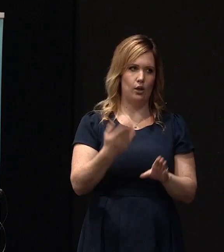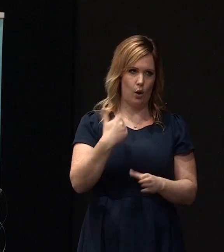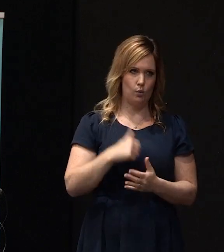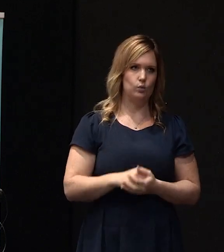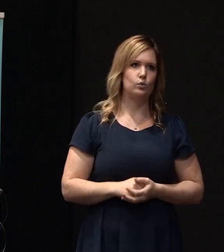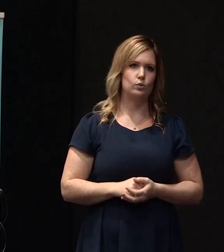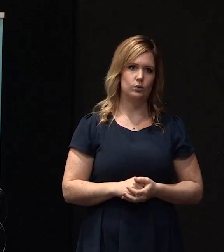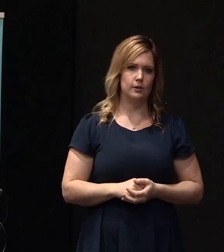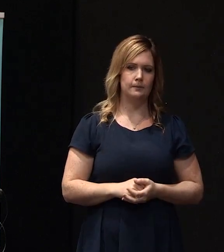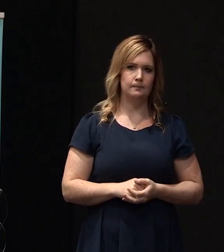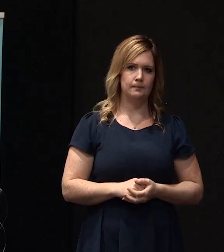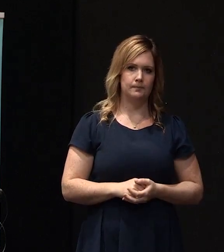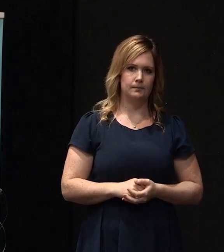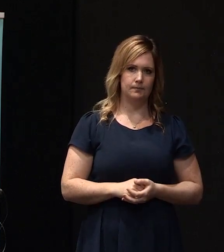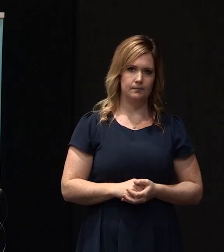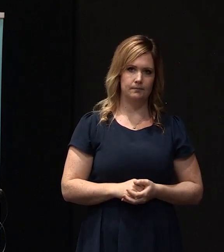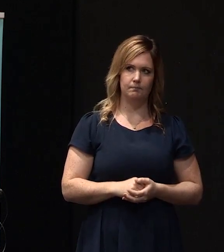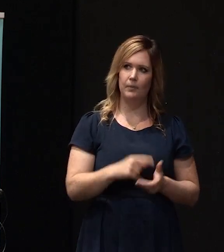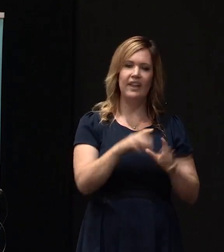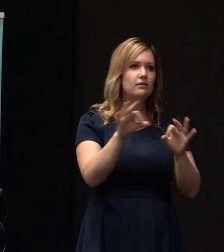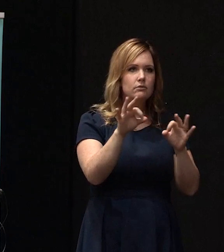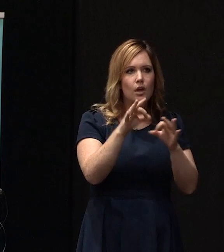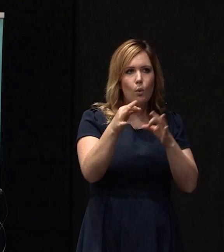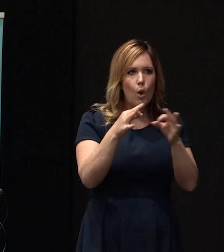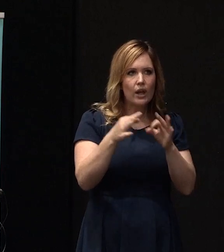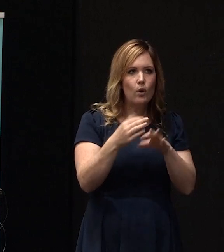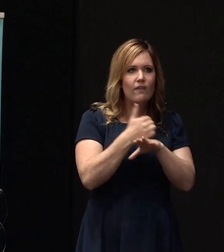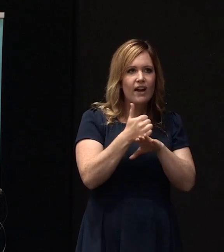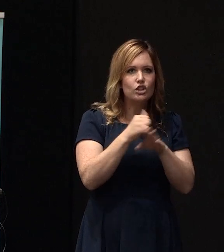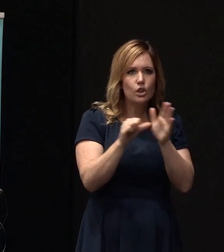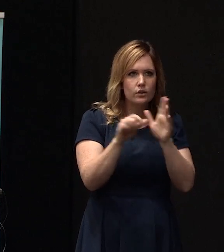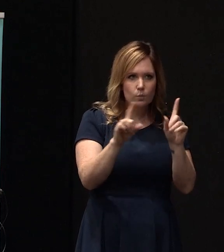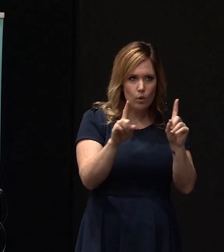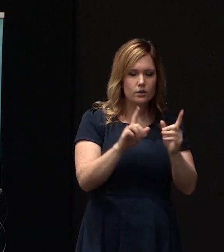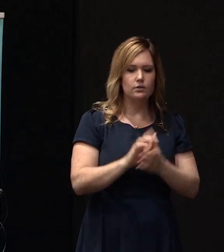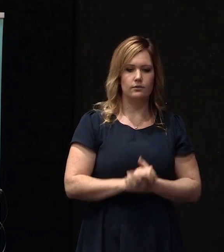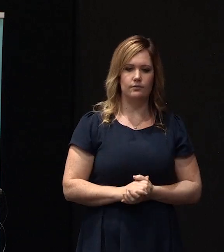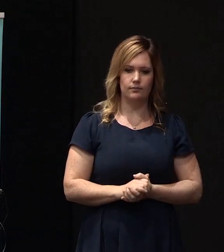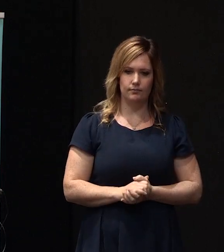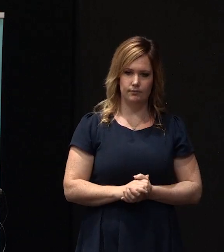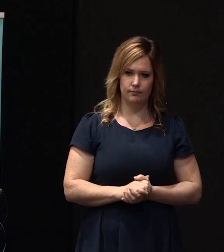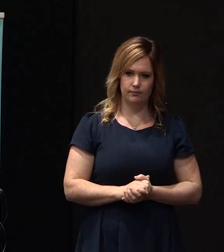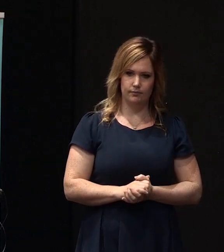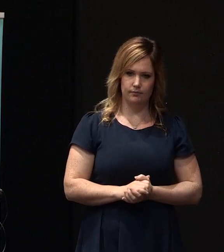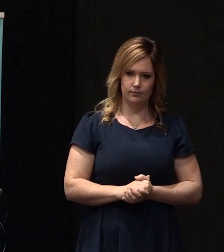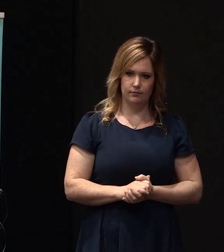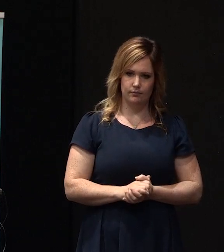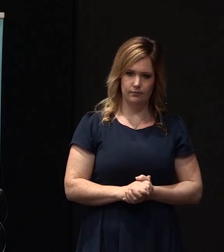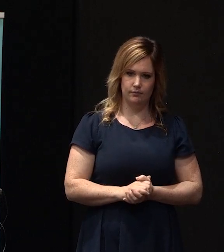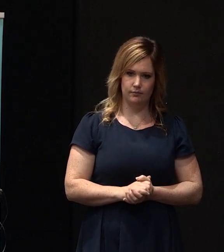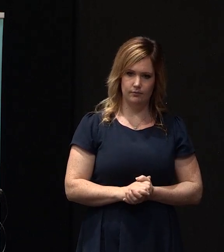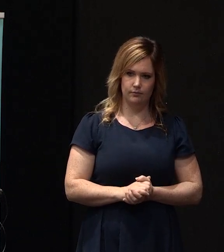that they didn't work it out, the foundation. Then after, when I told with these geo-reports,